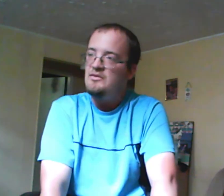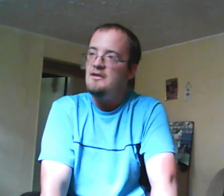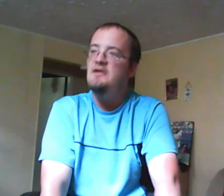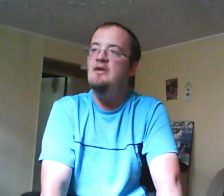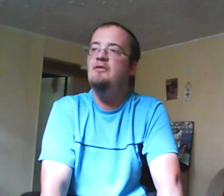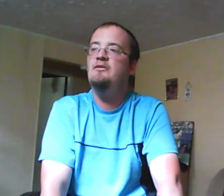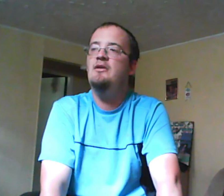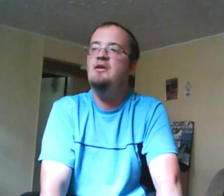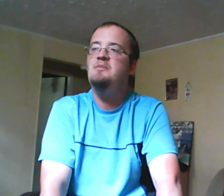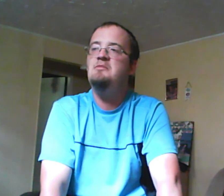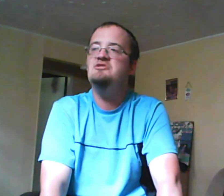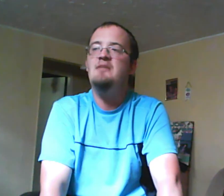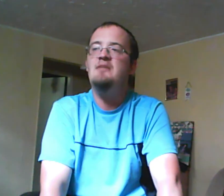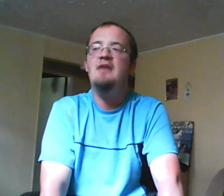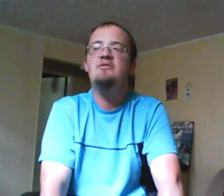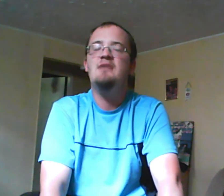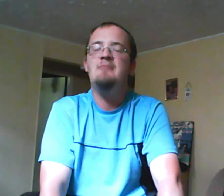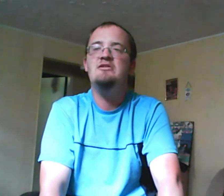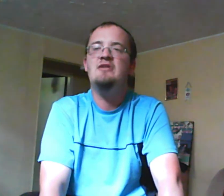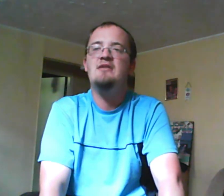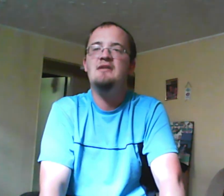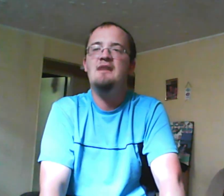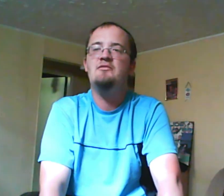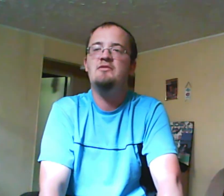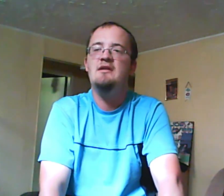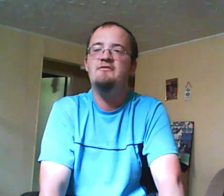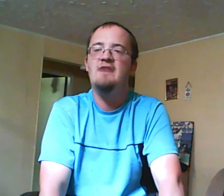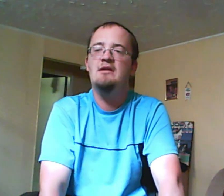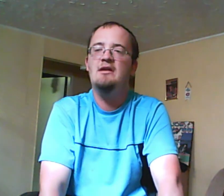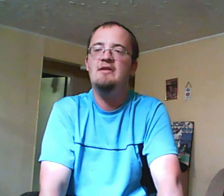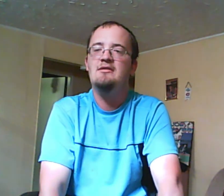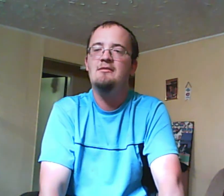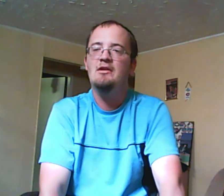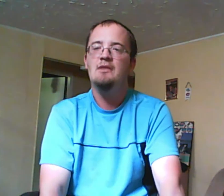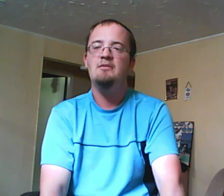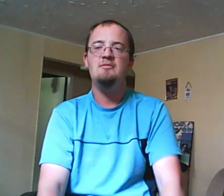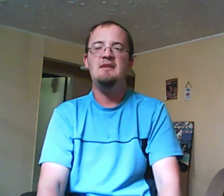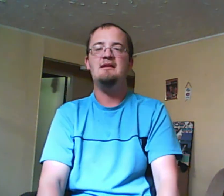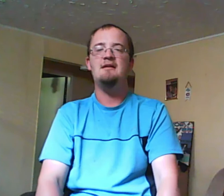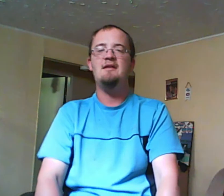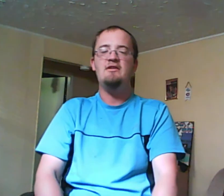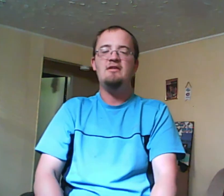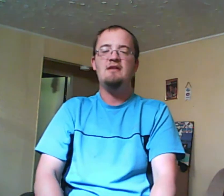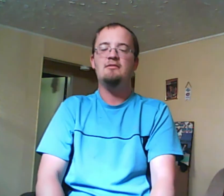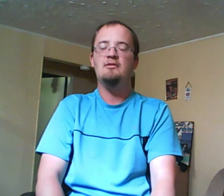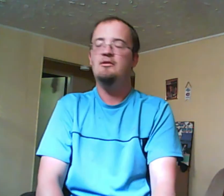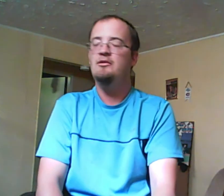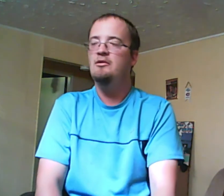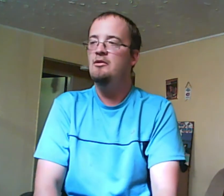a lot of people were shocked that Miles got back to Degrassi after setting fire and all that but to me it feels like Mayor Hollins